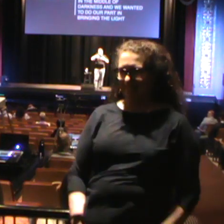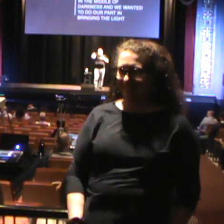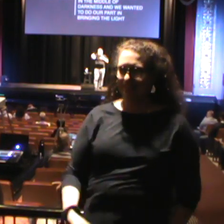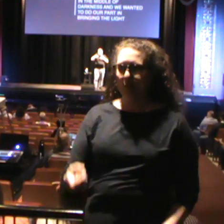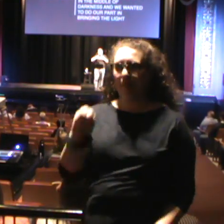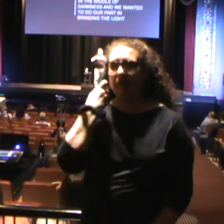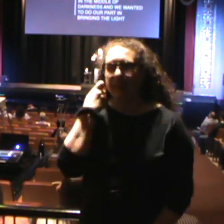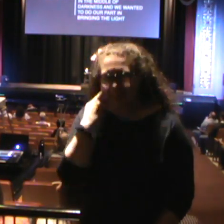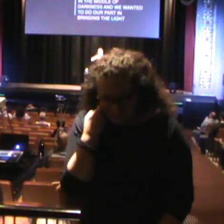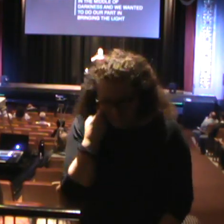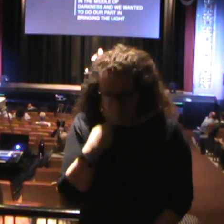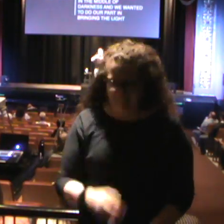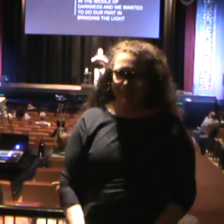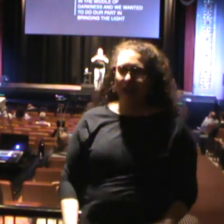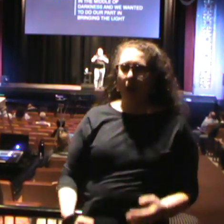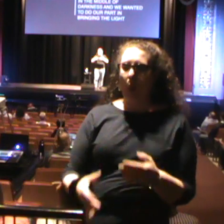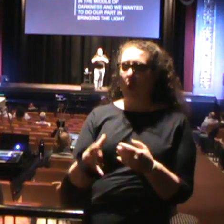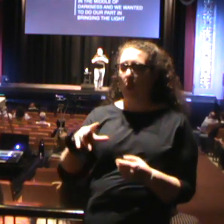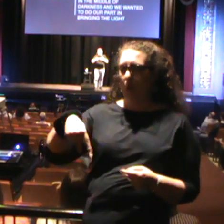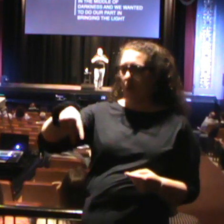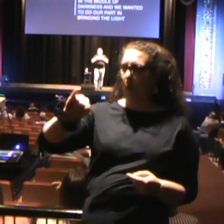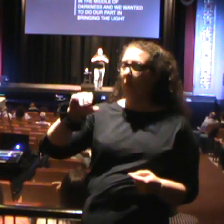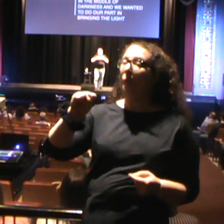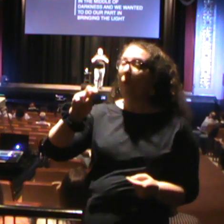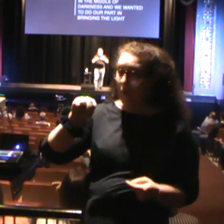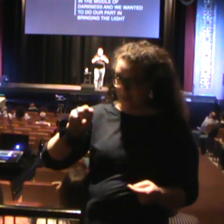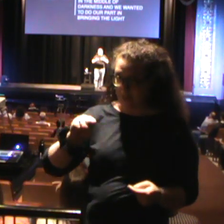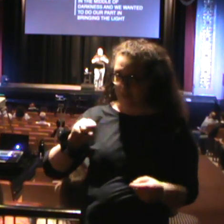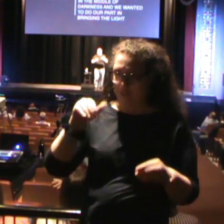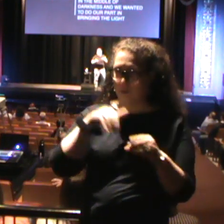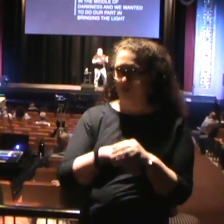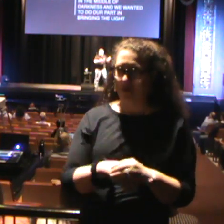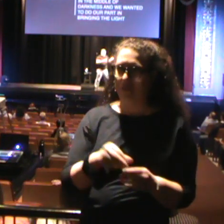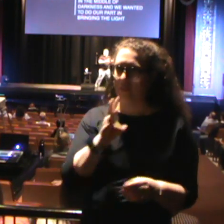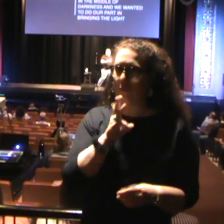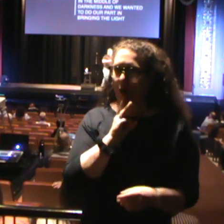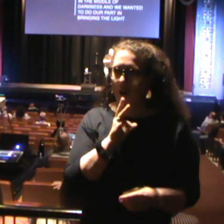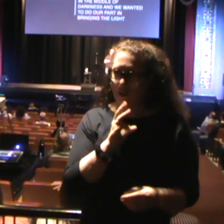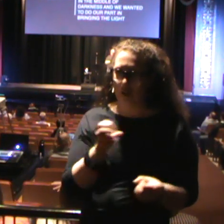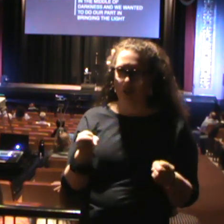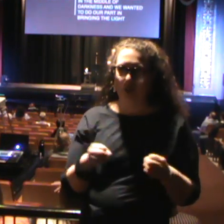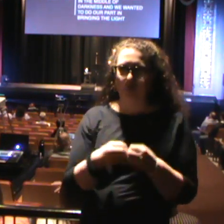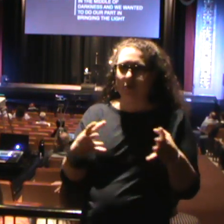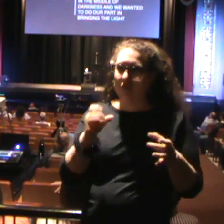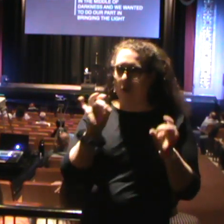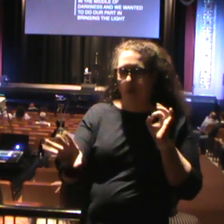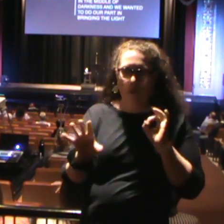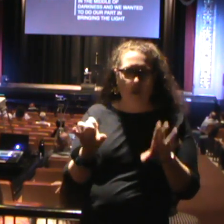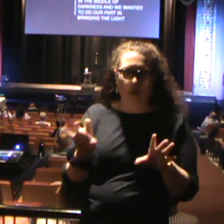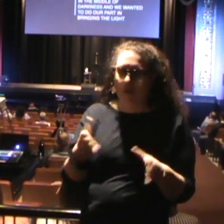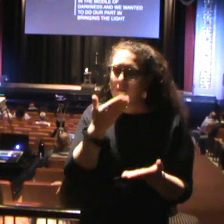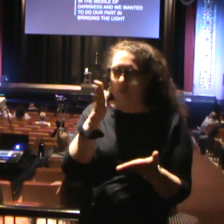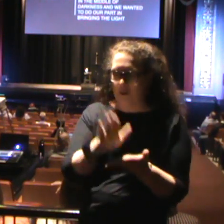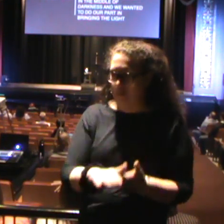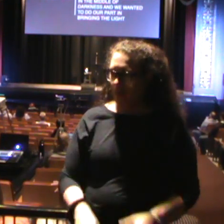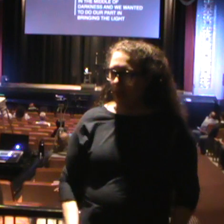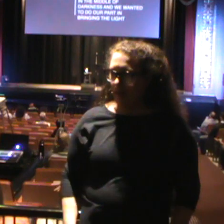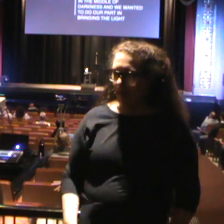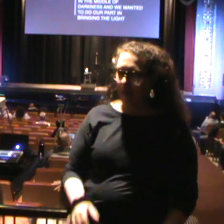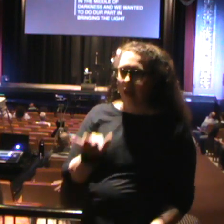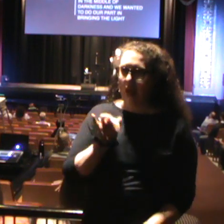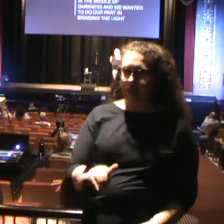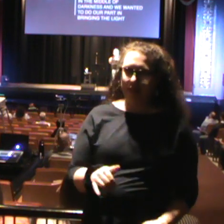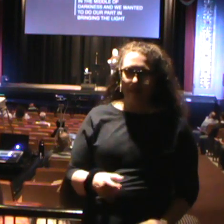were being spilled into the water here in the James River were so bad as ketone was being spilled in. Y'all remember that? That